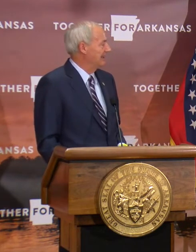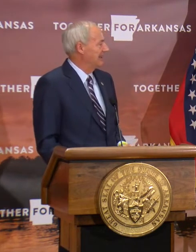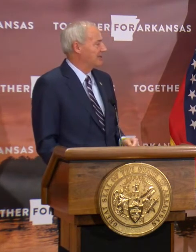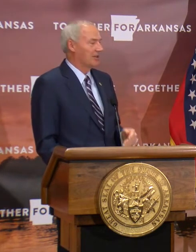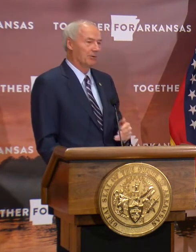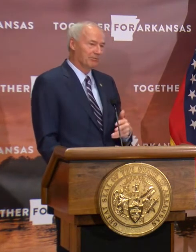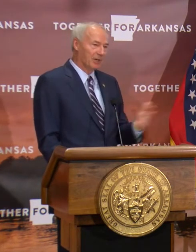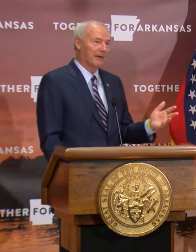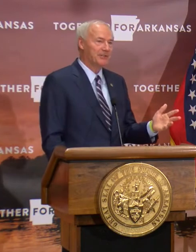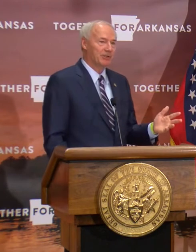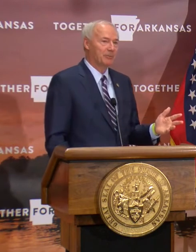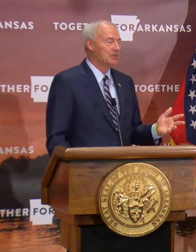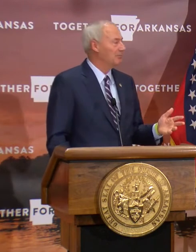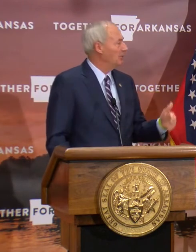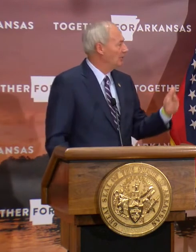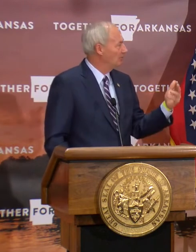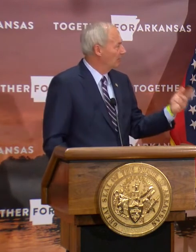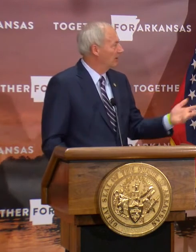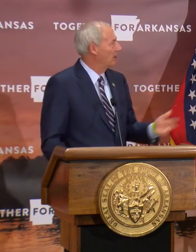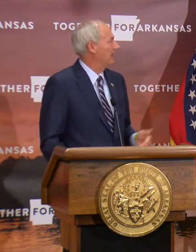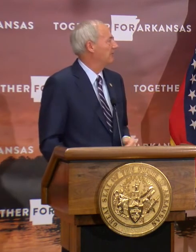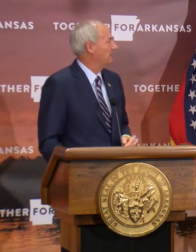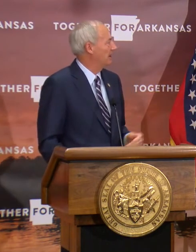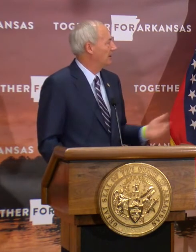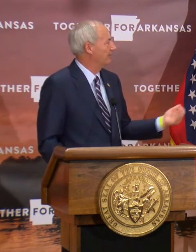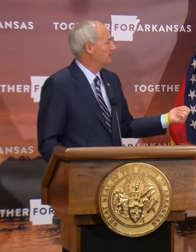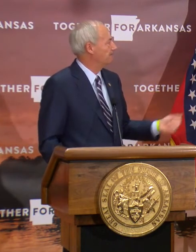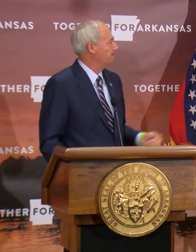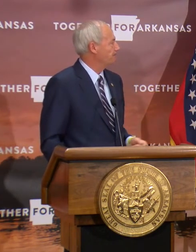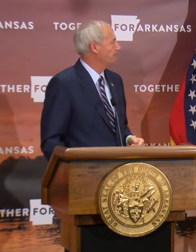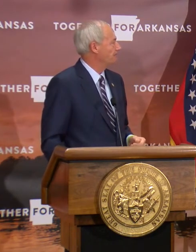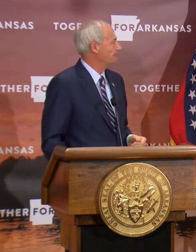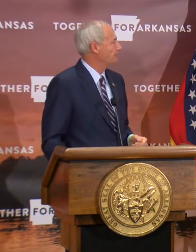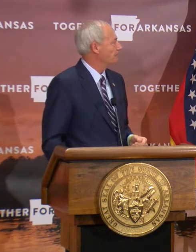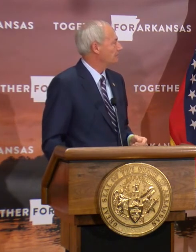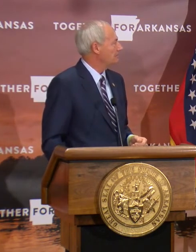And so no age group is immune. We all have to be careful.